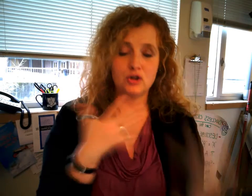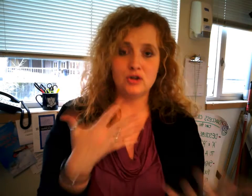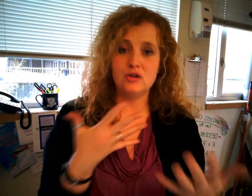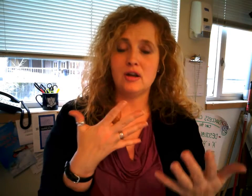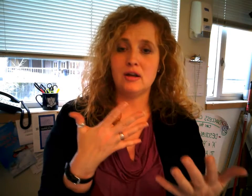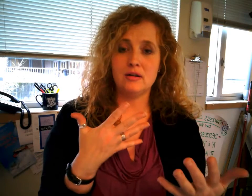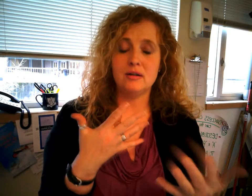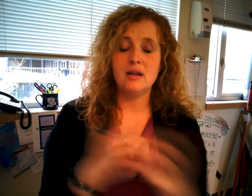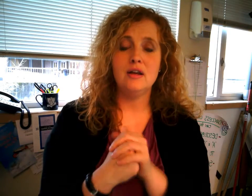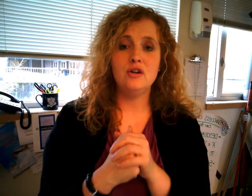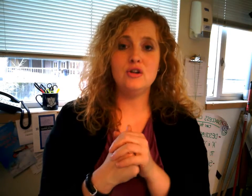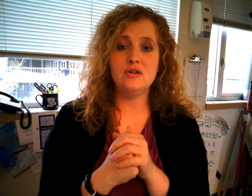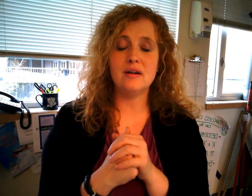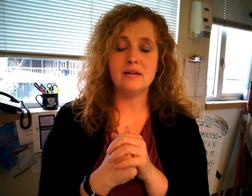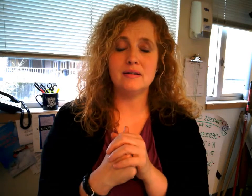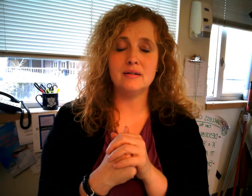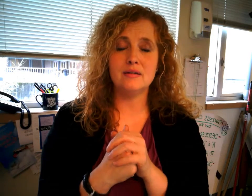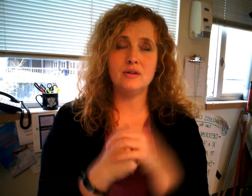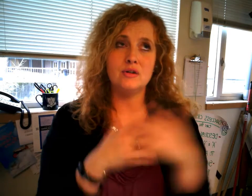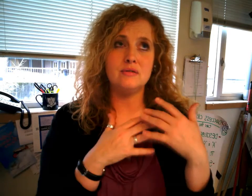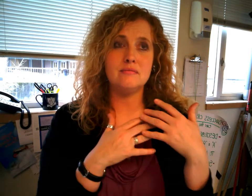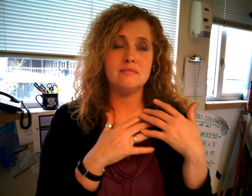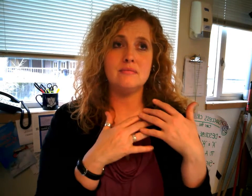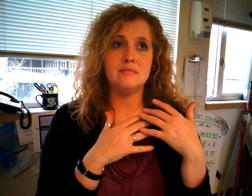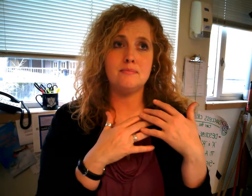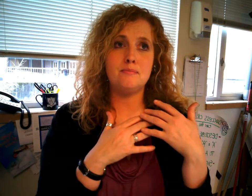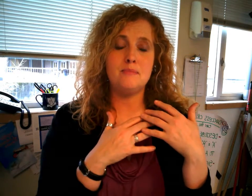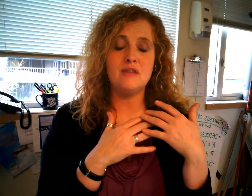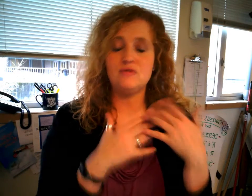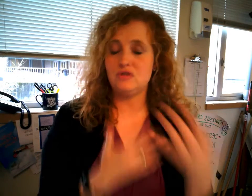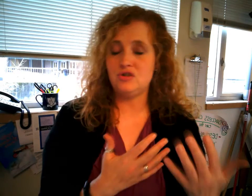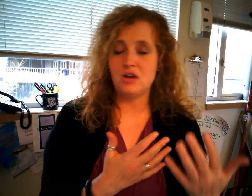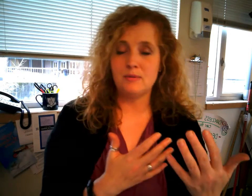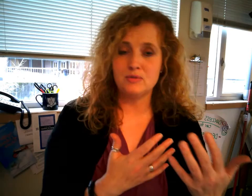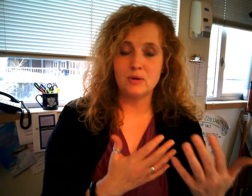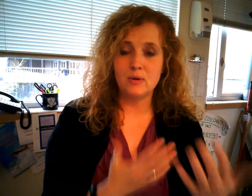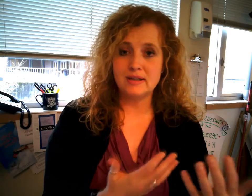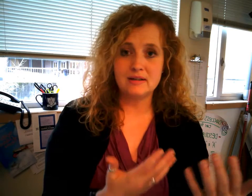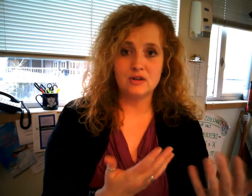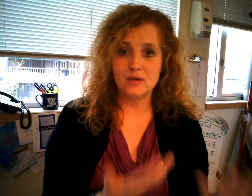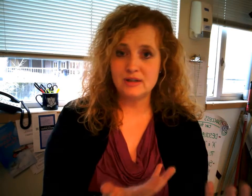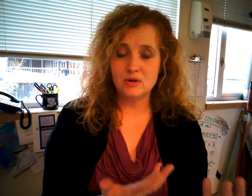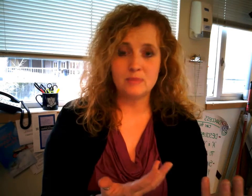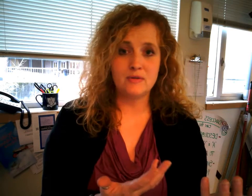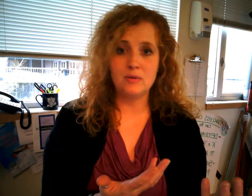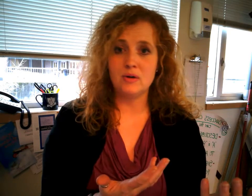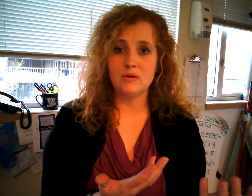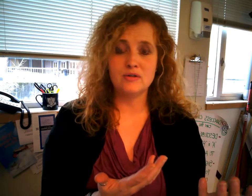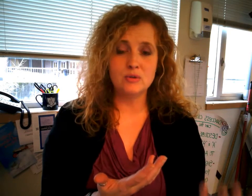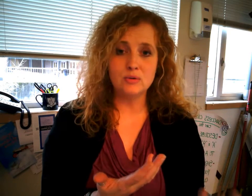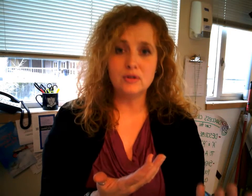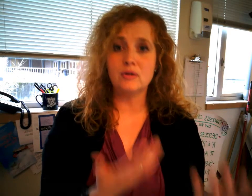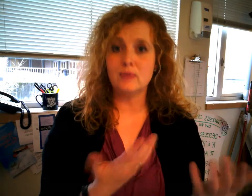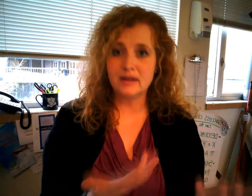good you can if jobs request a transcript from your school or whatever